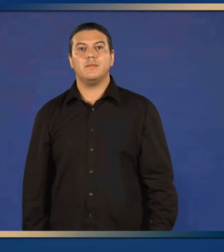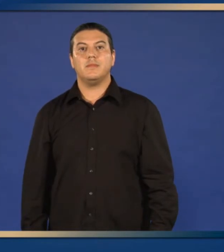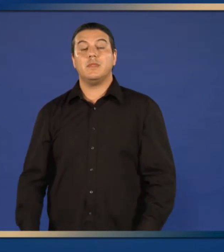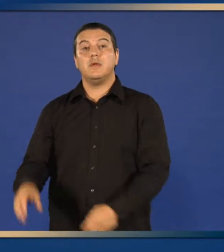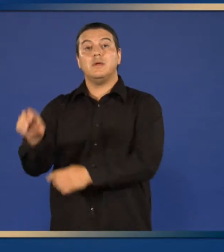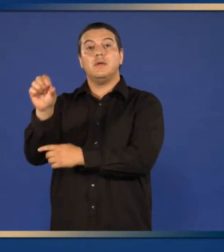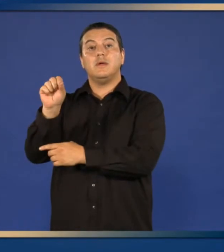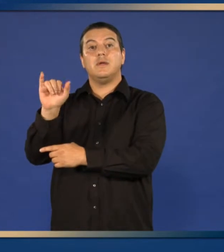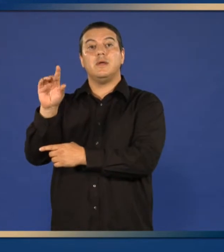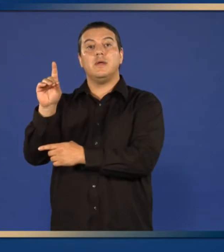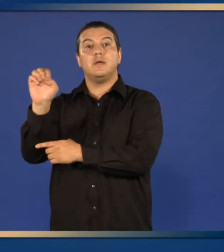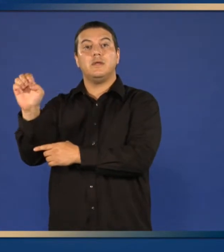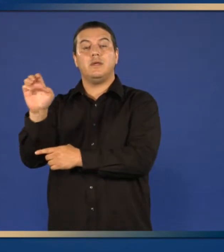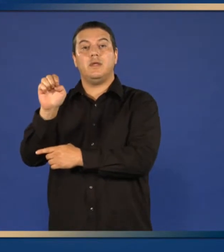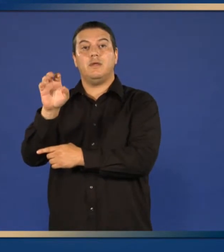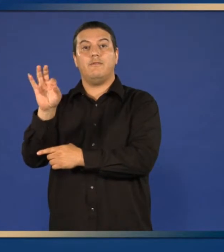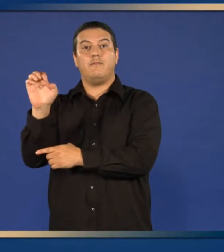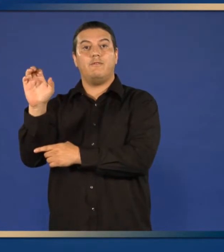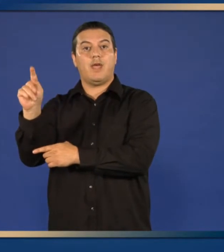Side effects.